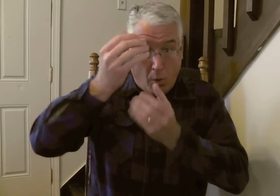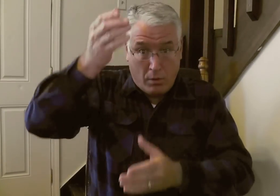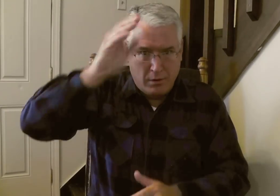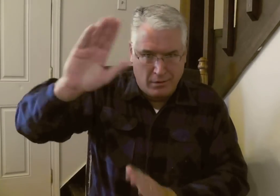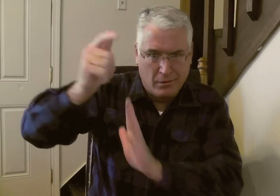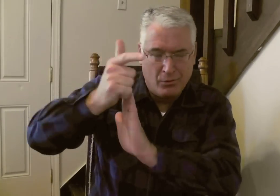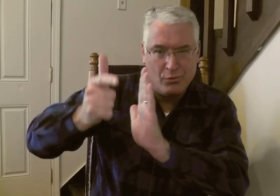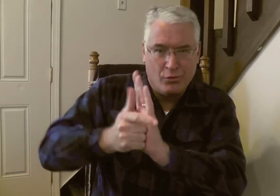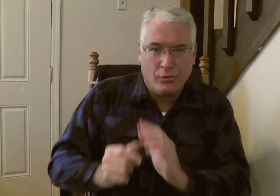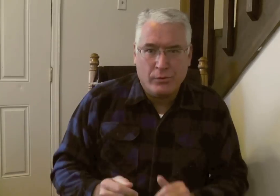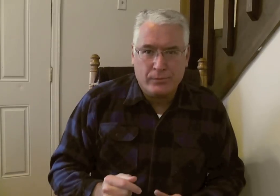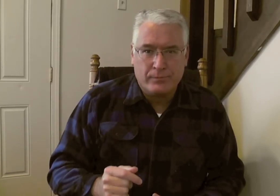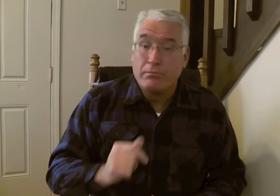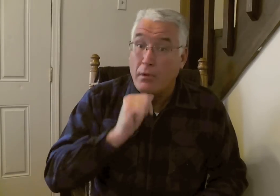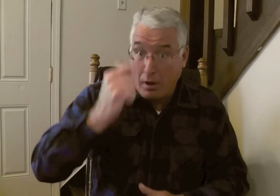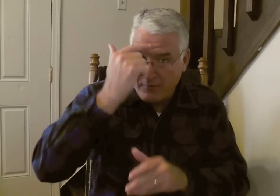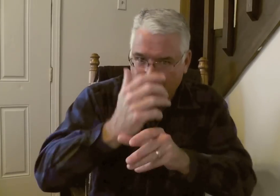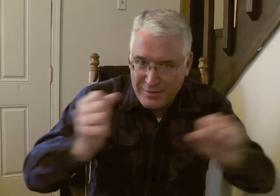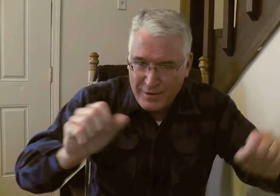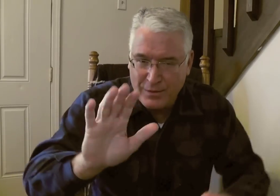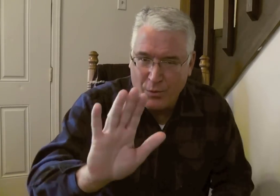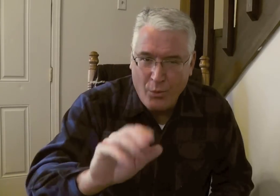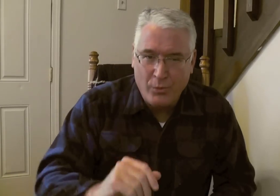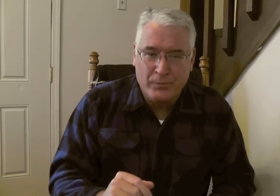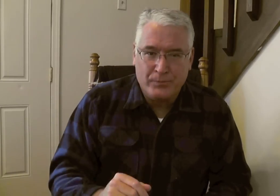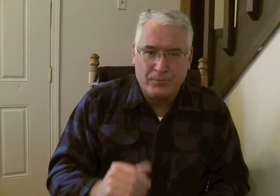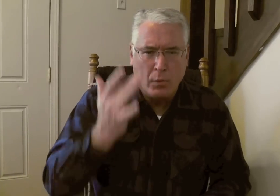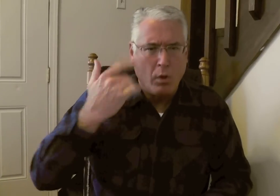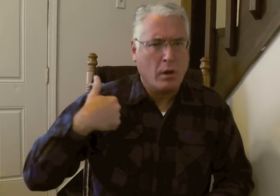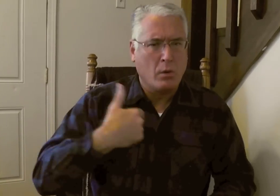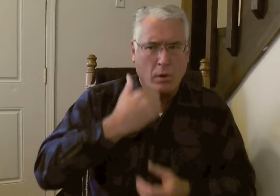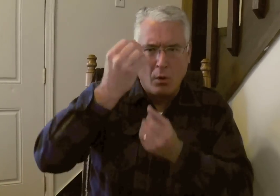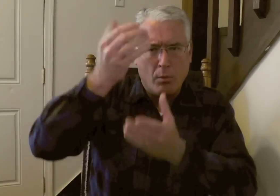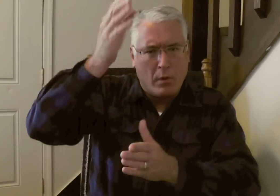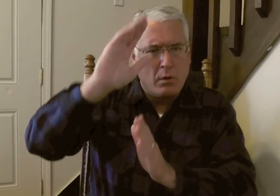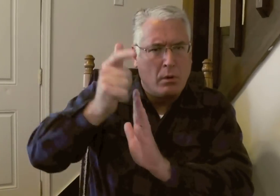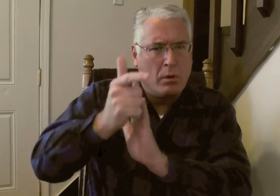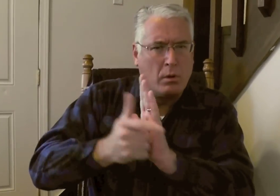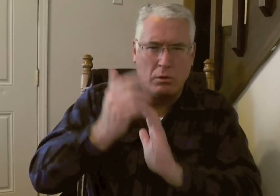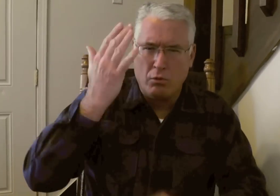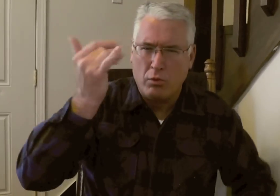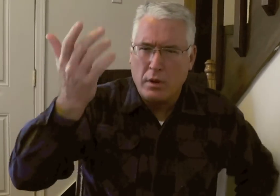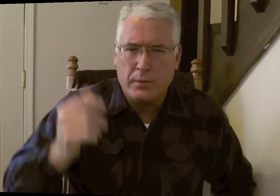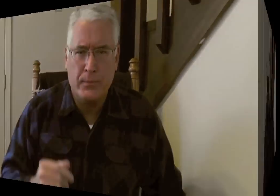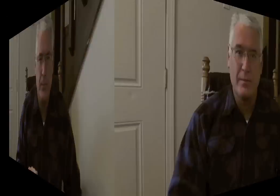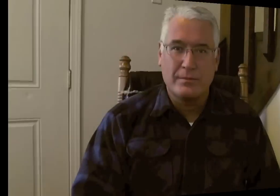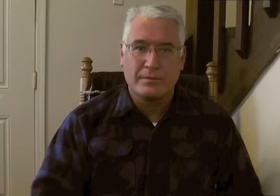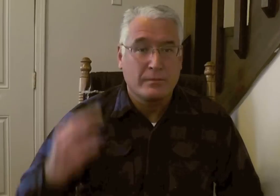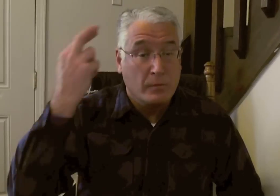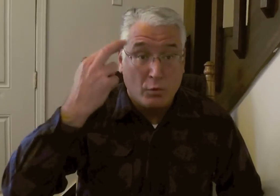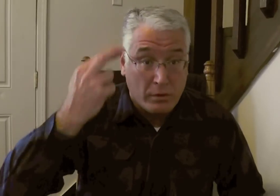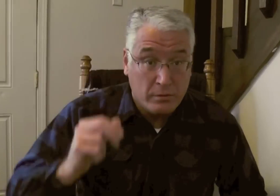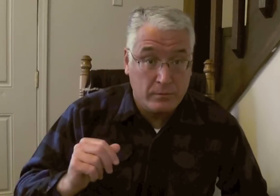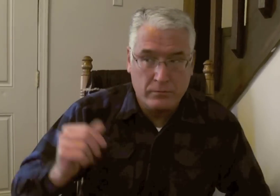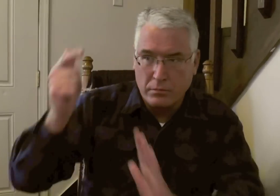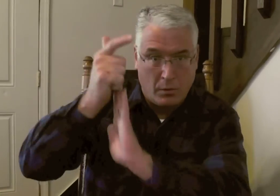we are willing to obey the law. Not for salvation, no. Why are we willing to obey the law? The reason